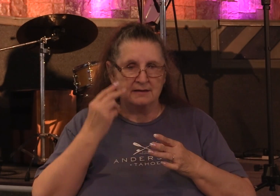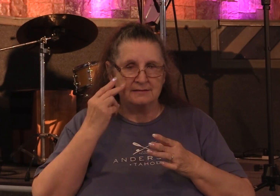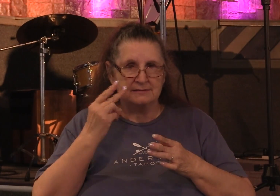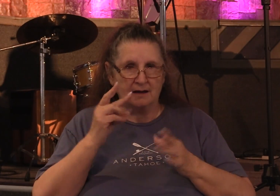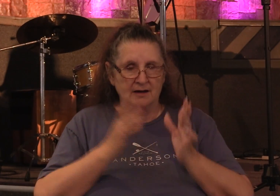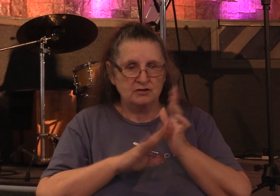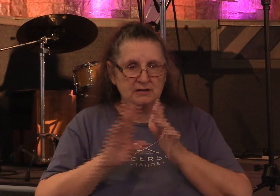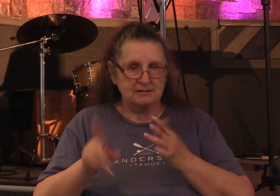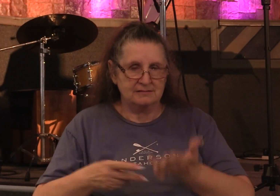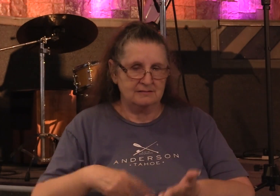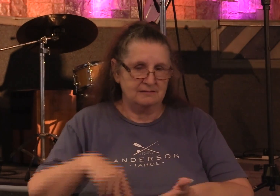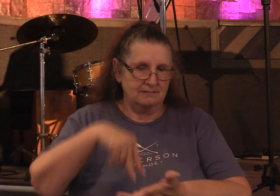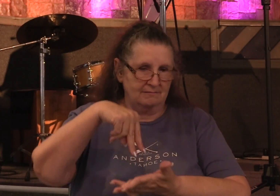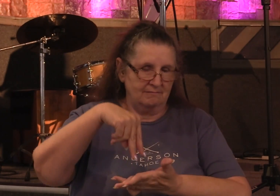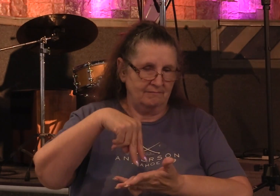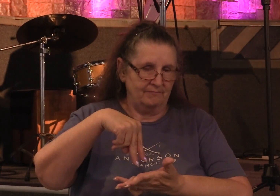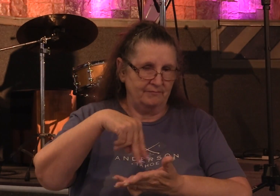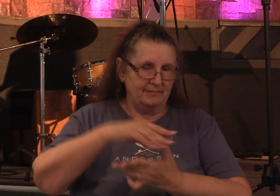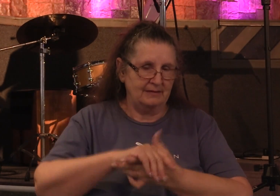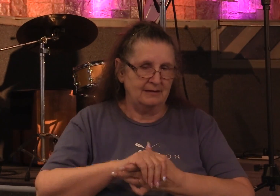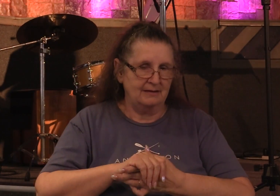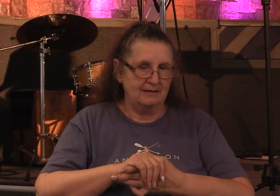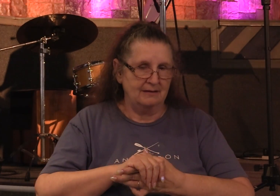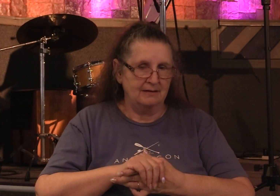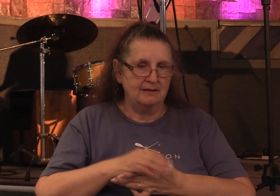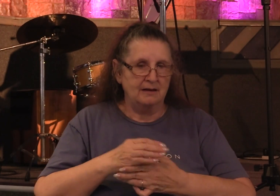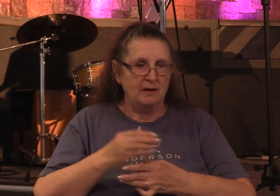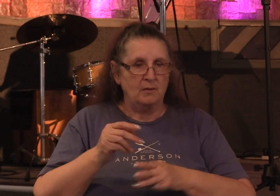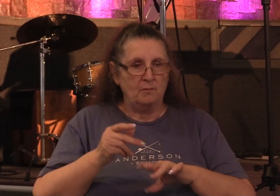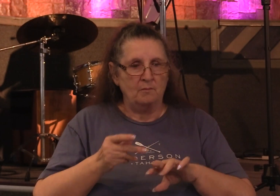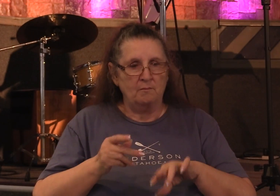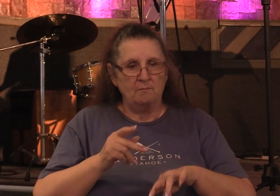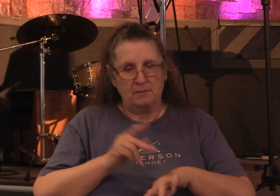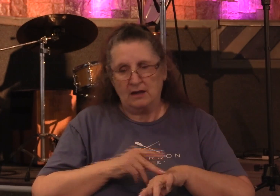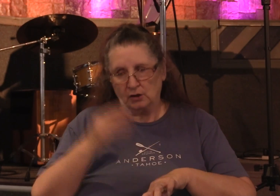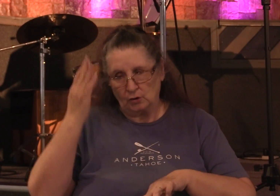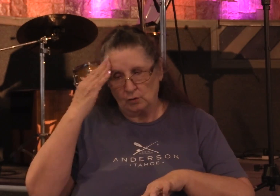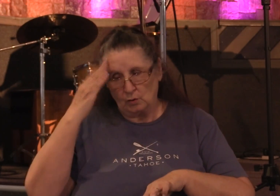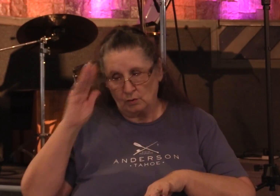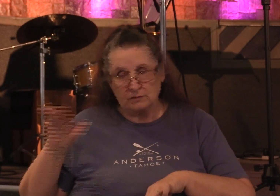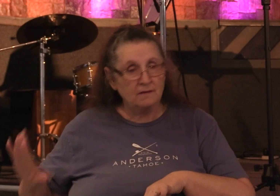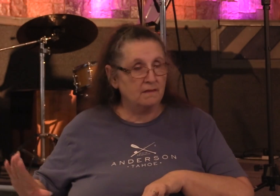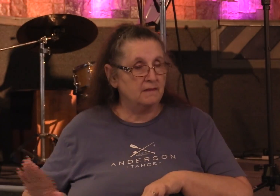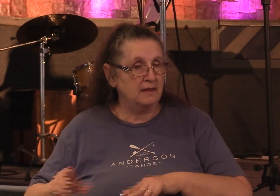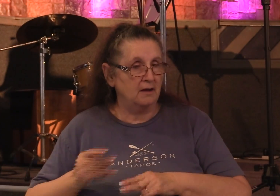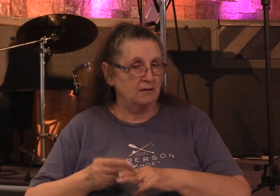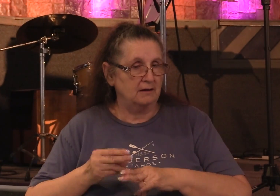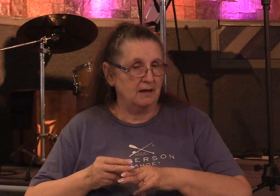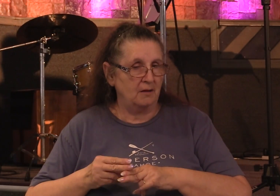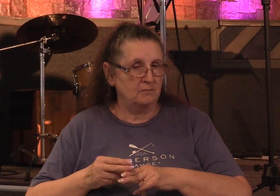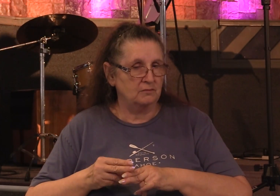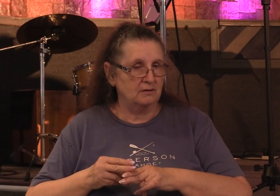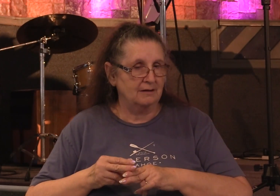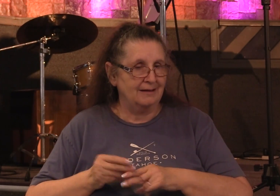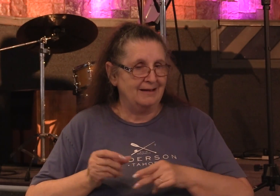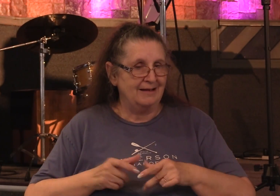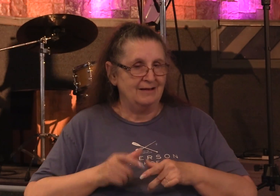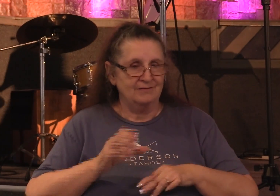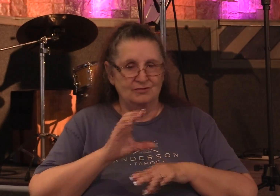Peter clearly knows them both by name and we know the church had by this time grown to over 5,000 believers